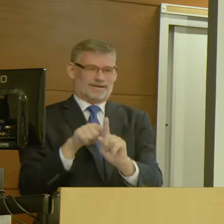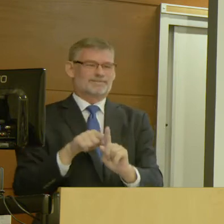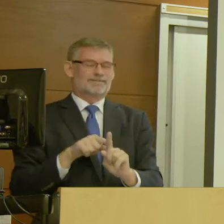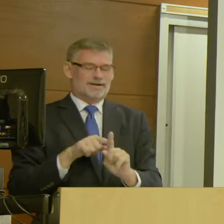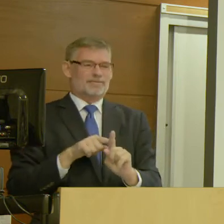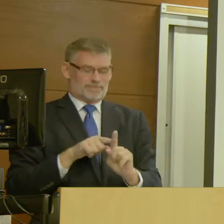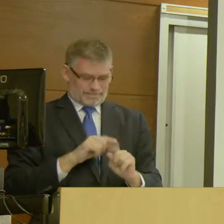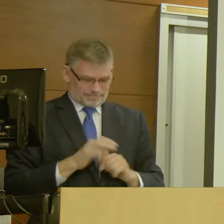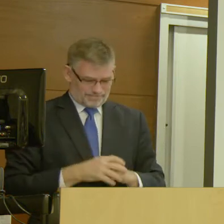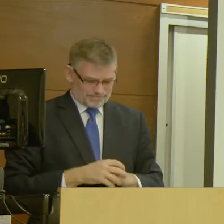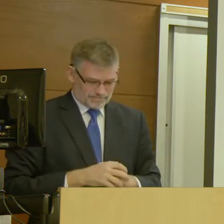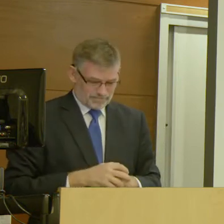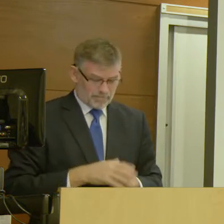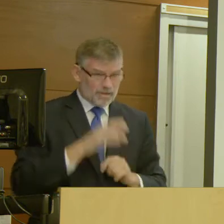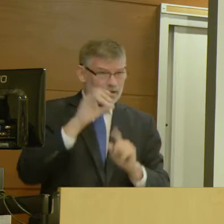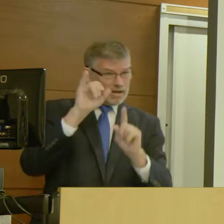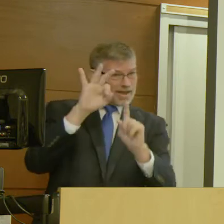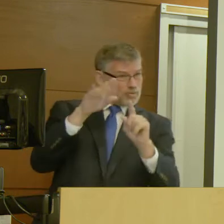911.